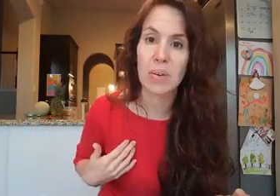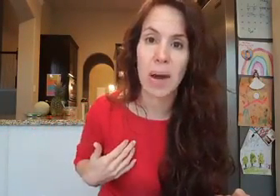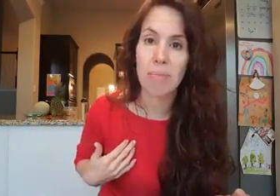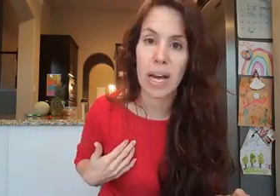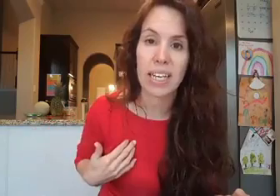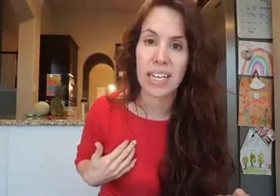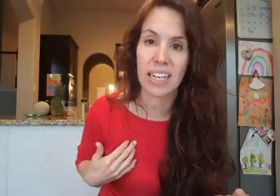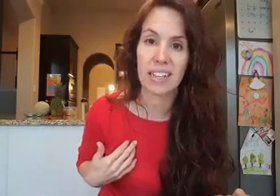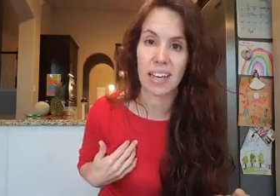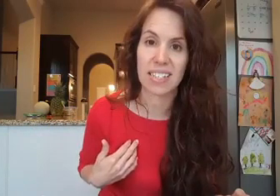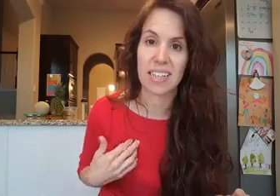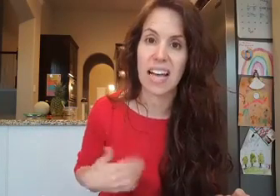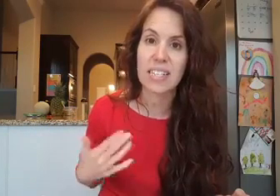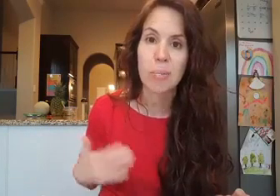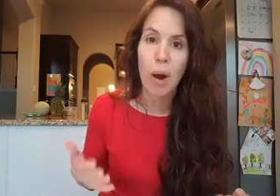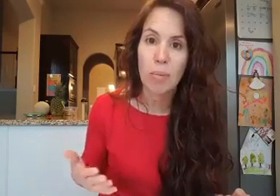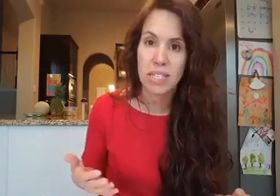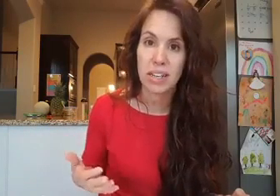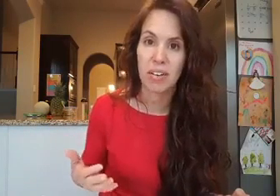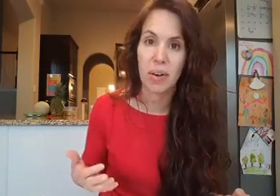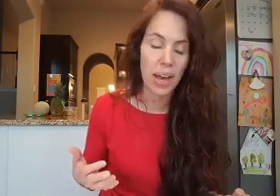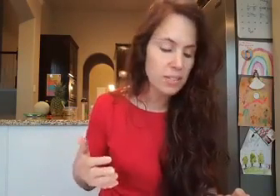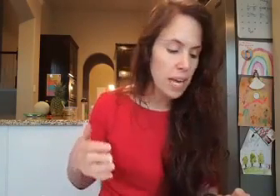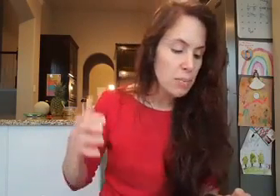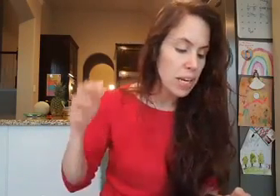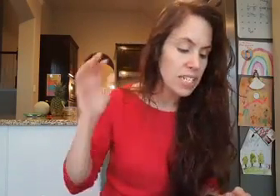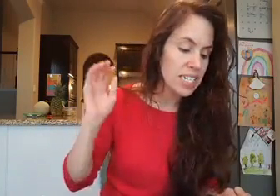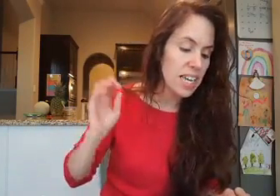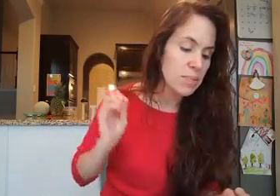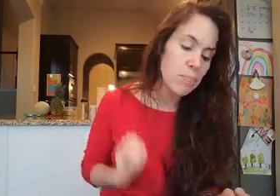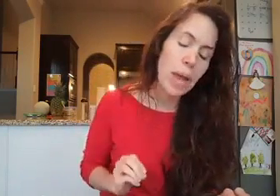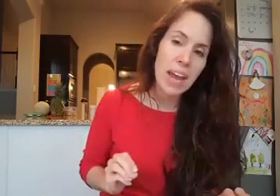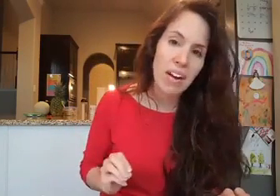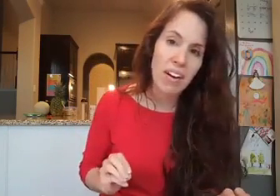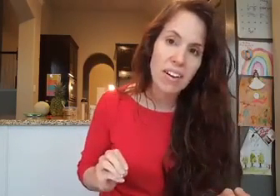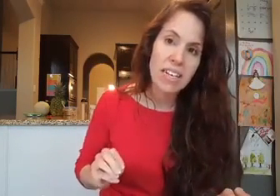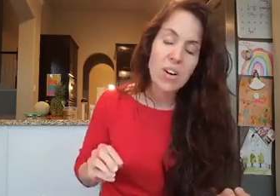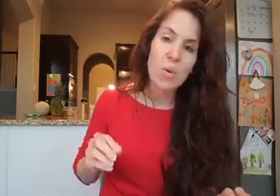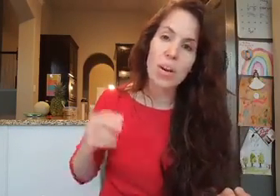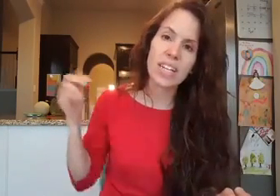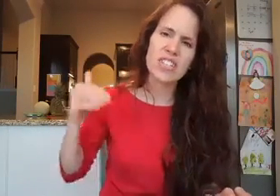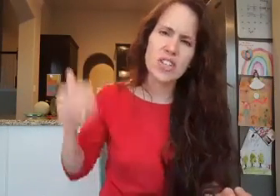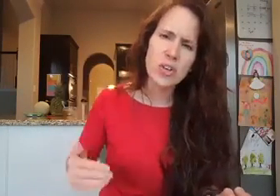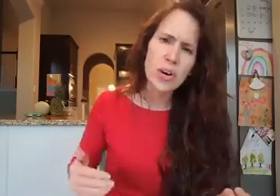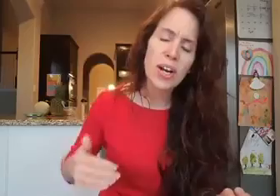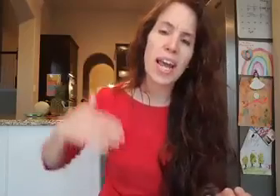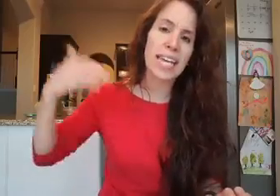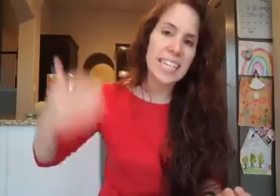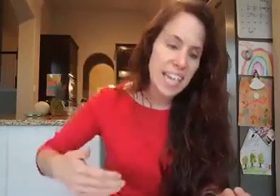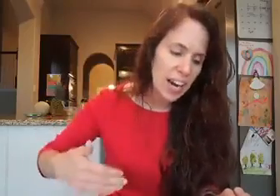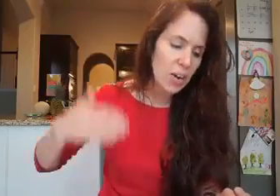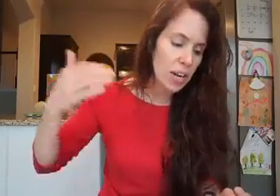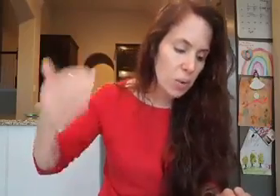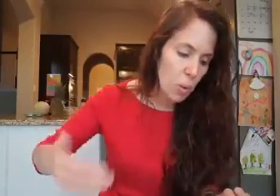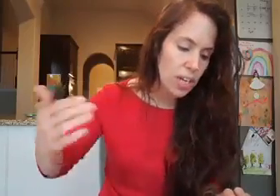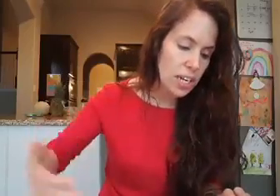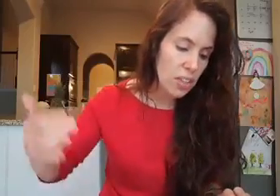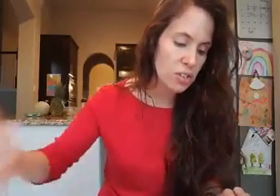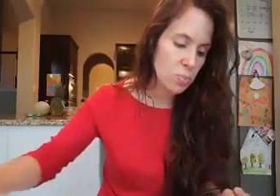the, I'm not getting neglected. That's the promise here. Okay. Because it says bear or endure and carry one another's